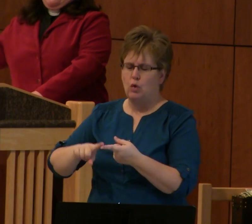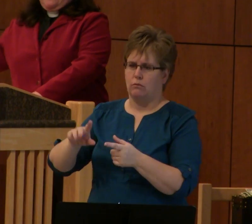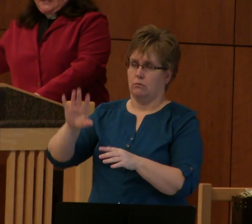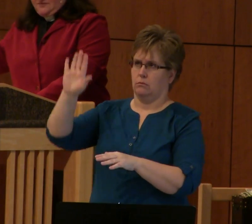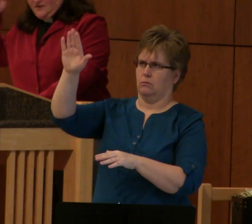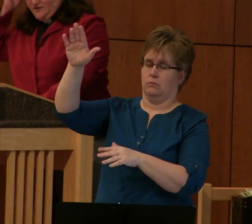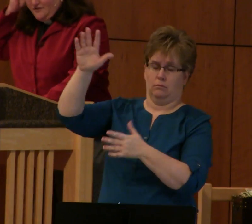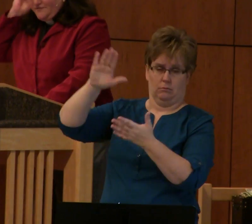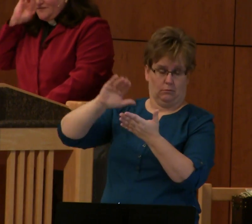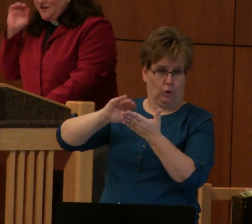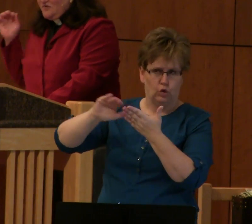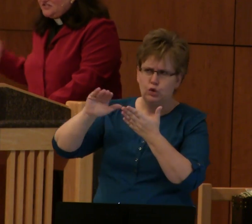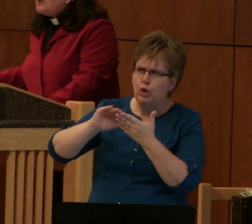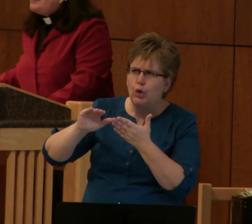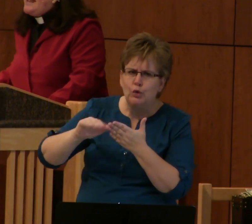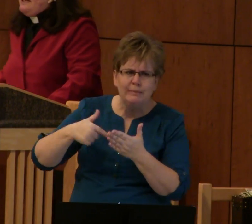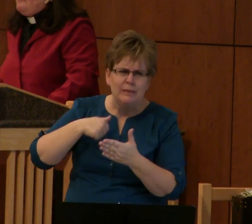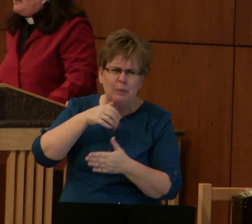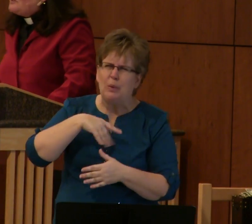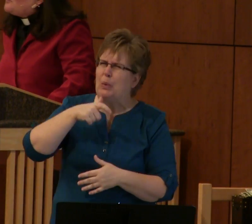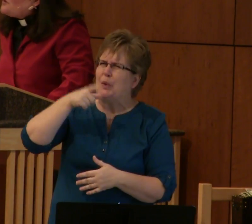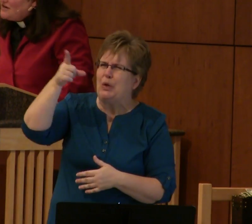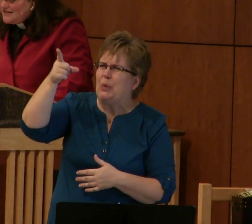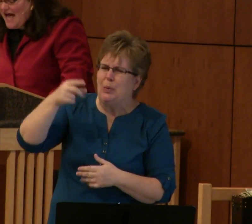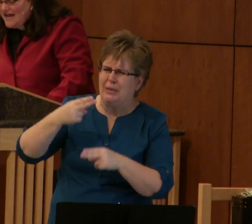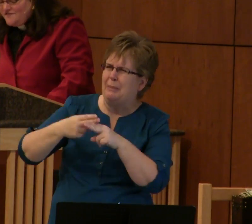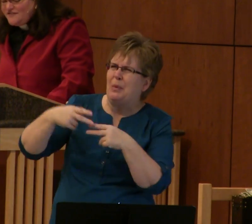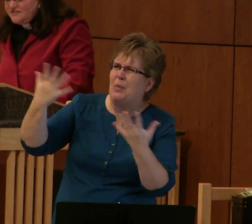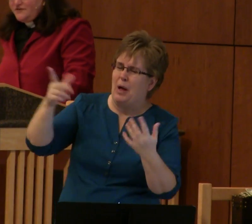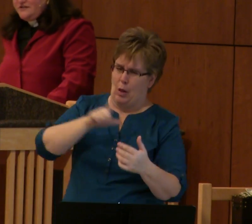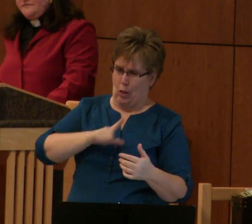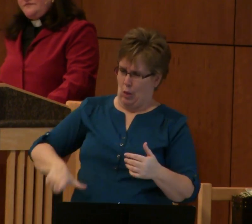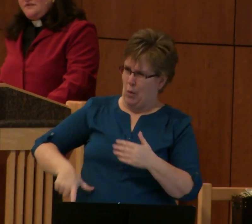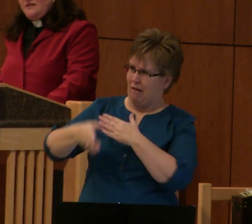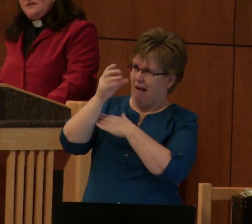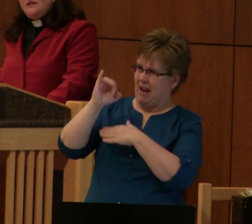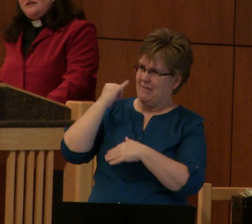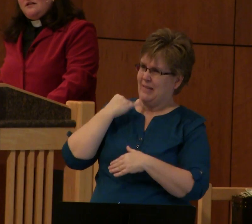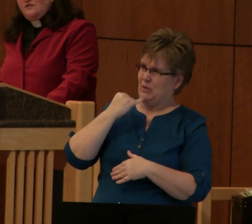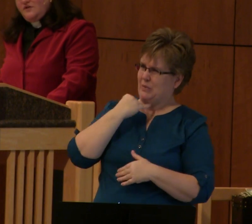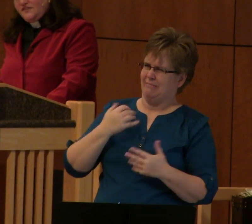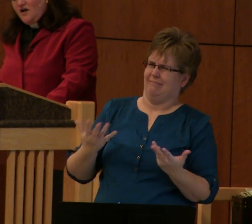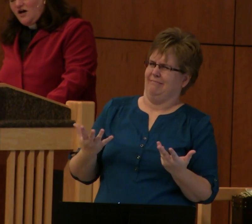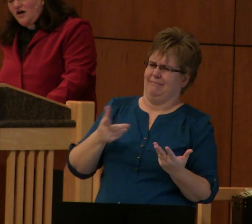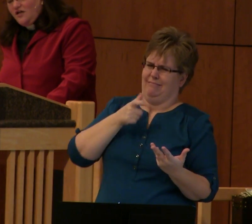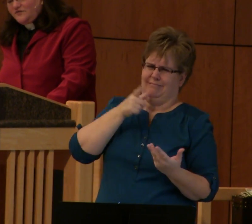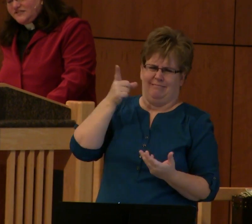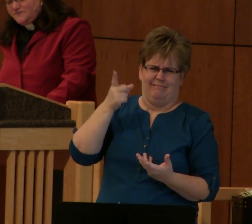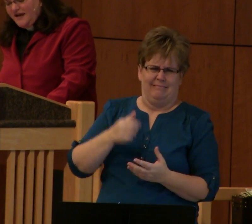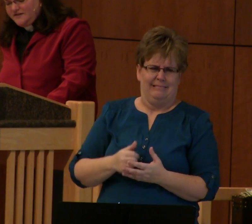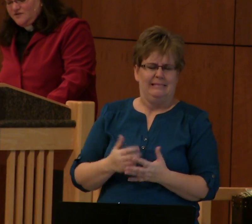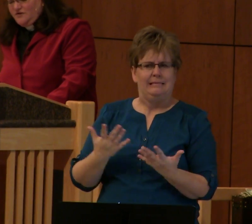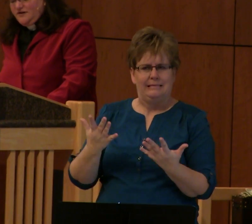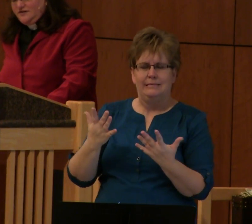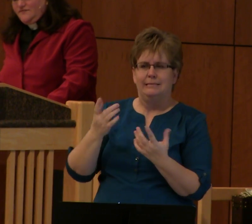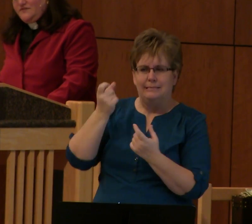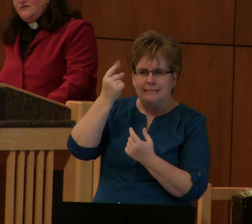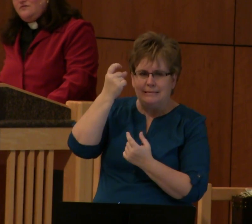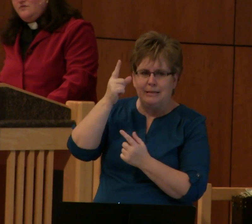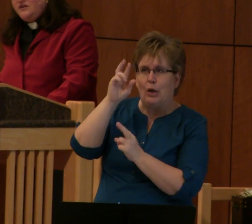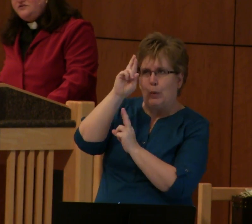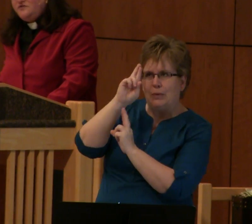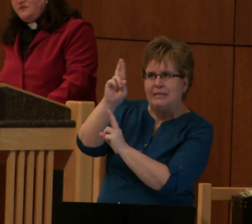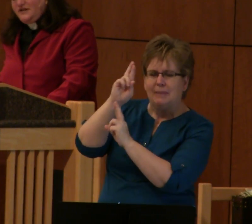me, comes the widow. What's your name? Lord God of Israel? With all respect, Lord,